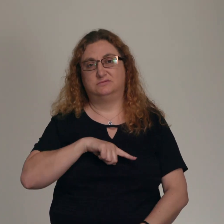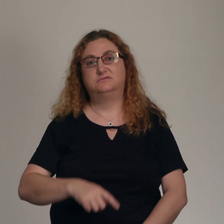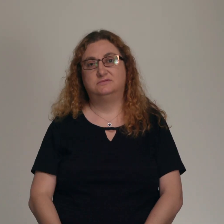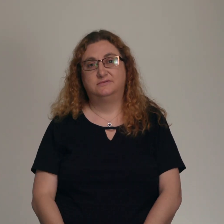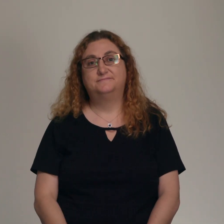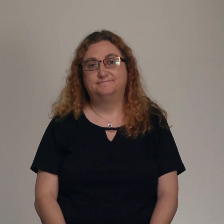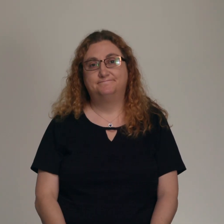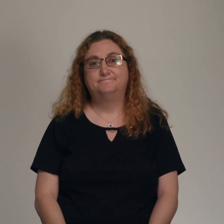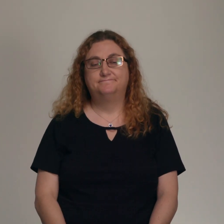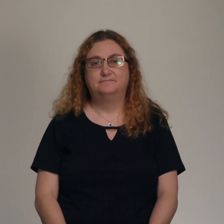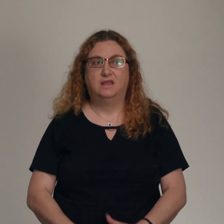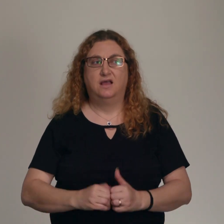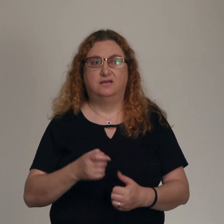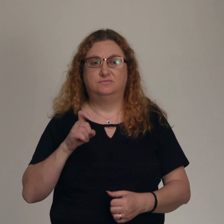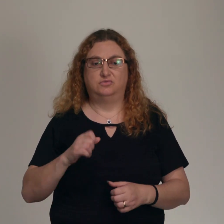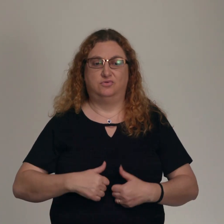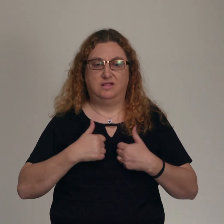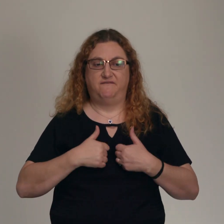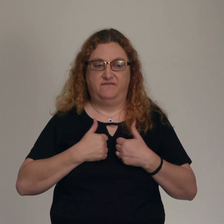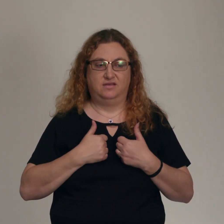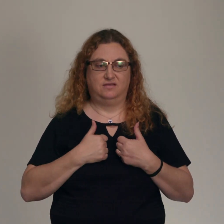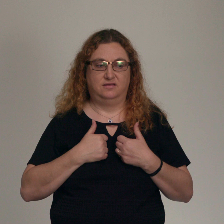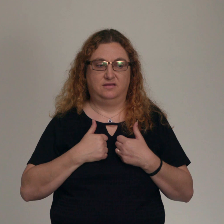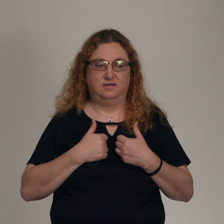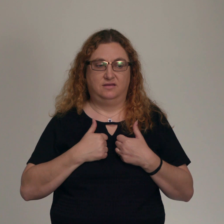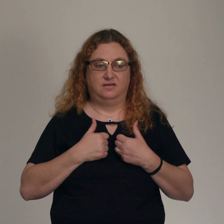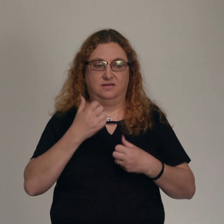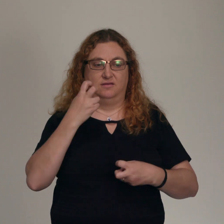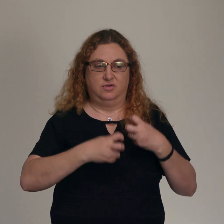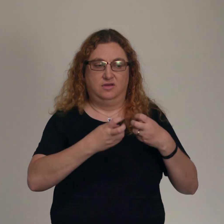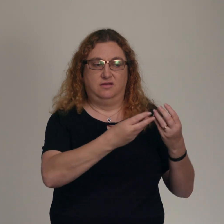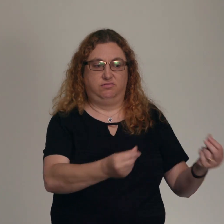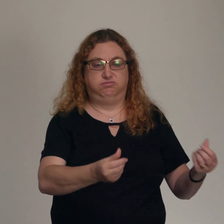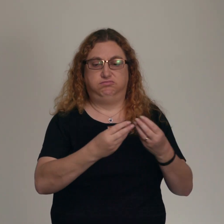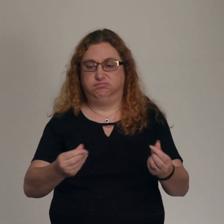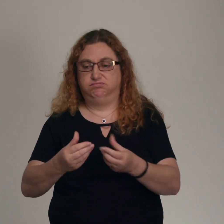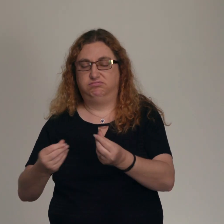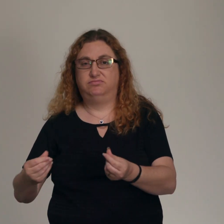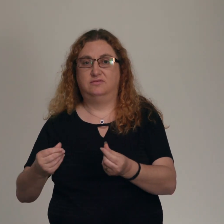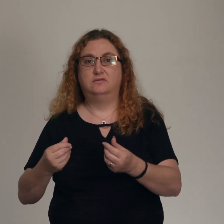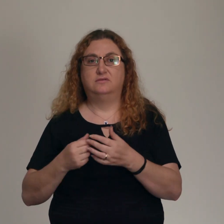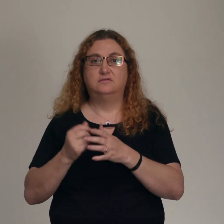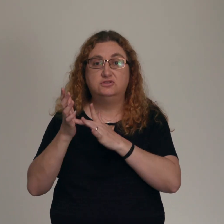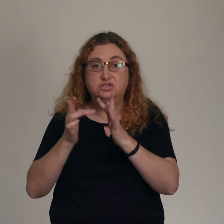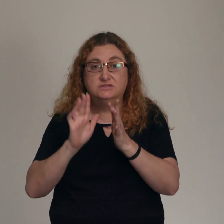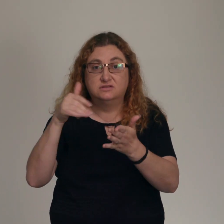So how are you supposed to live now as reconciled people? Now that Elijah's come and reconciliation